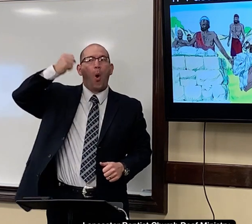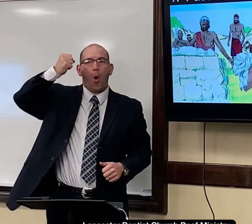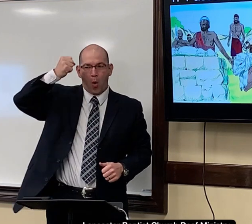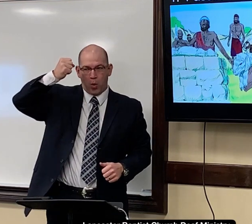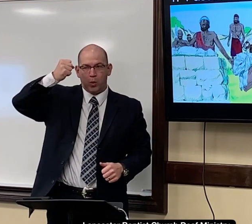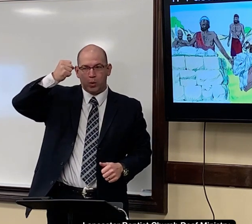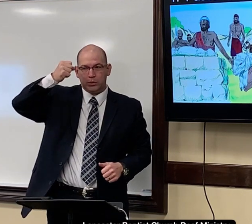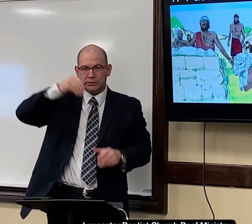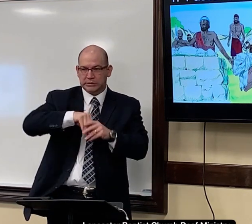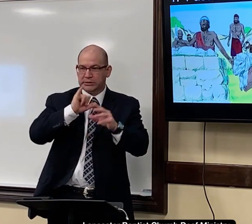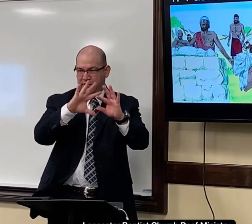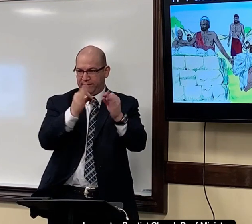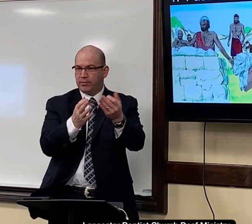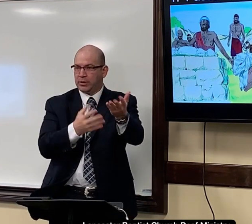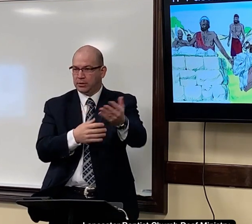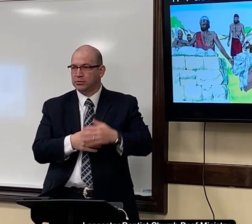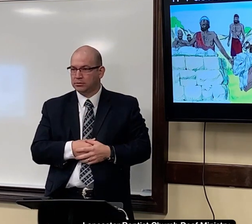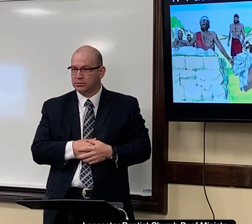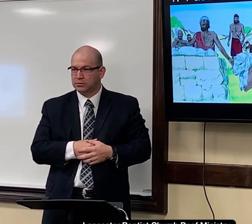means the oldest child